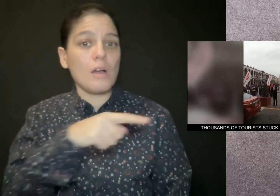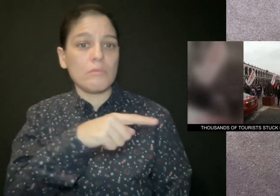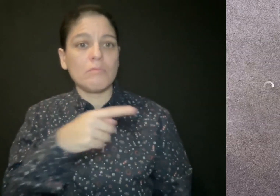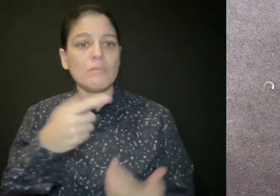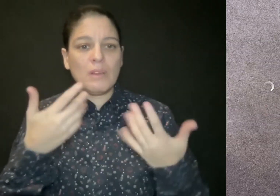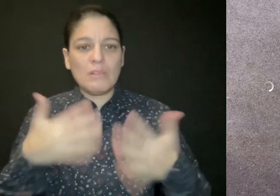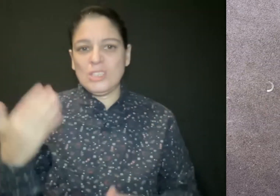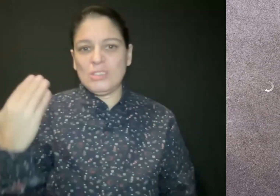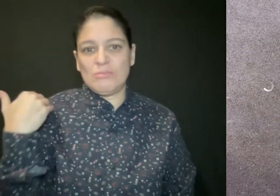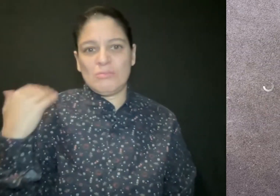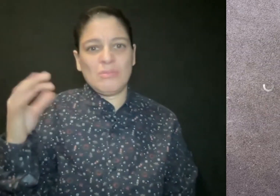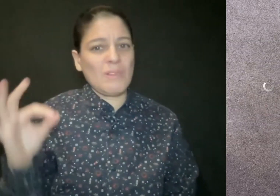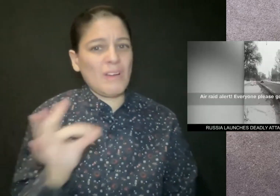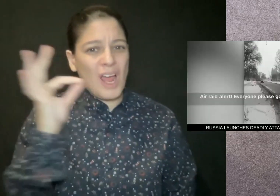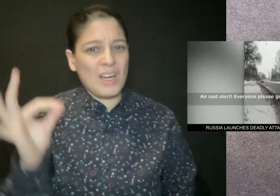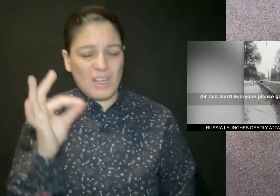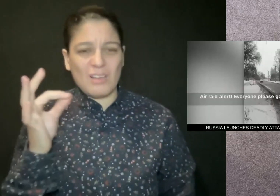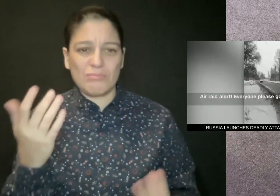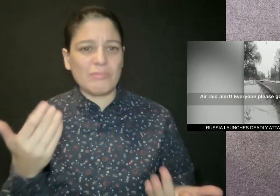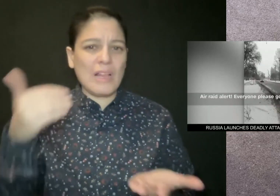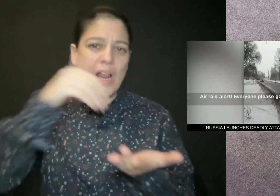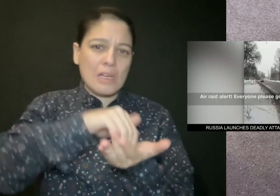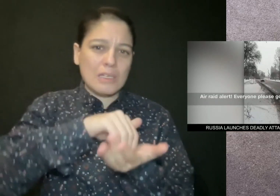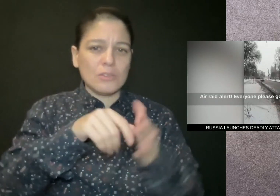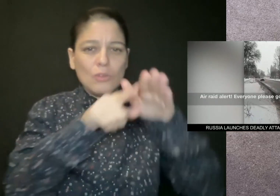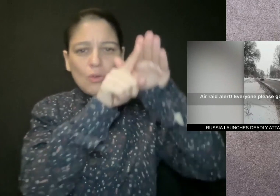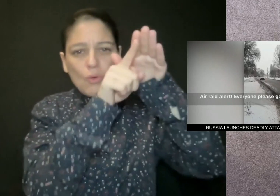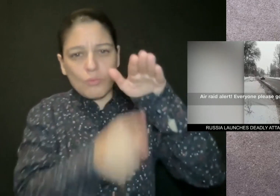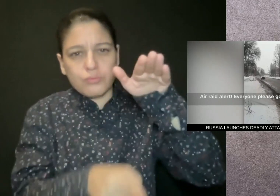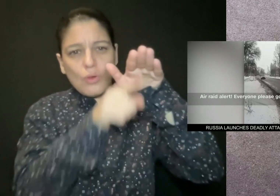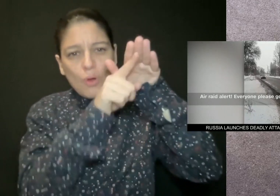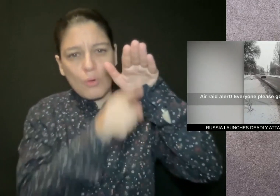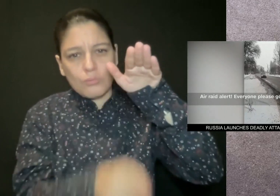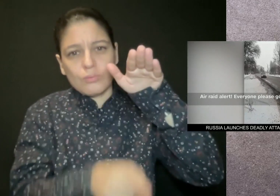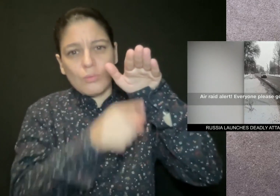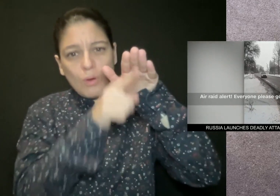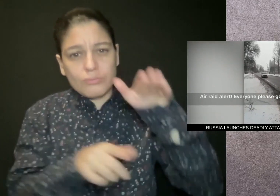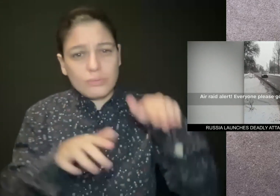Russia launched a new round of missile attacks across Ukraine Friday.